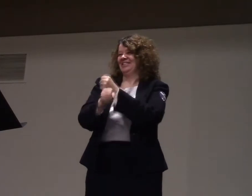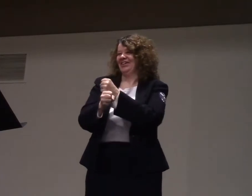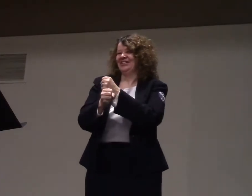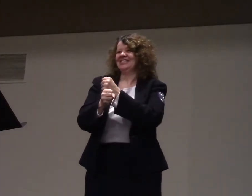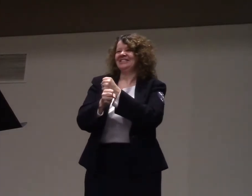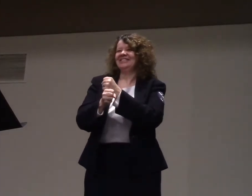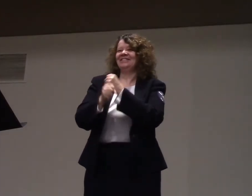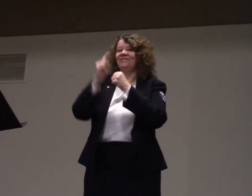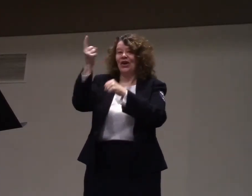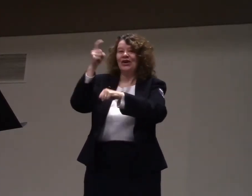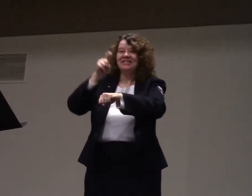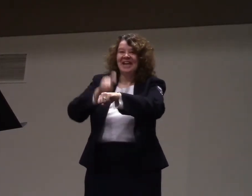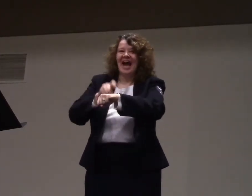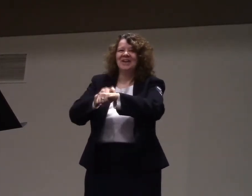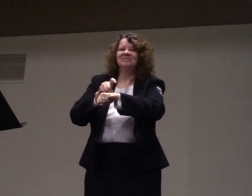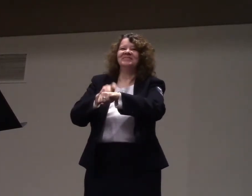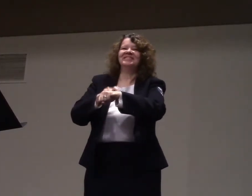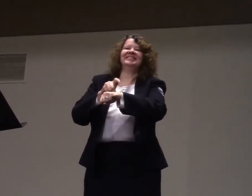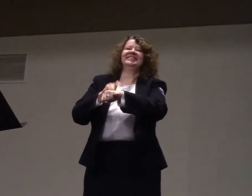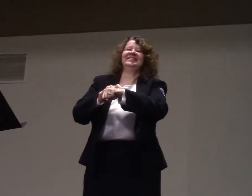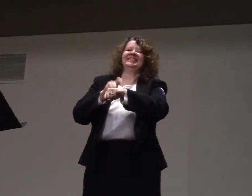last year at age of 50. Of course, Todd.